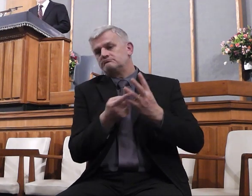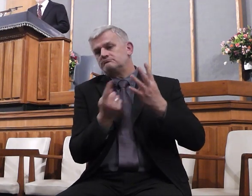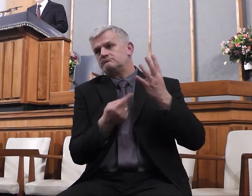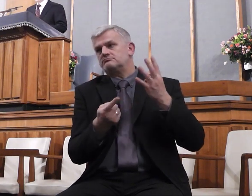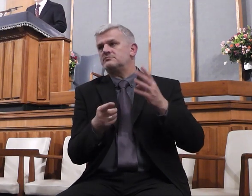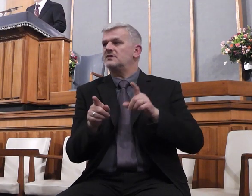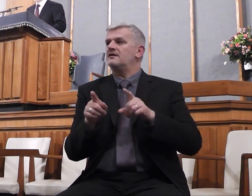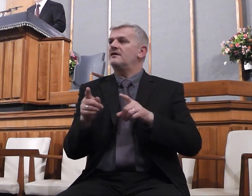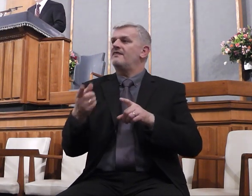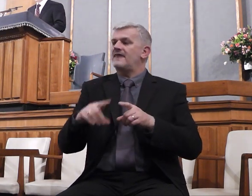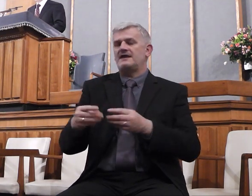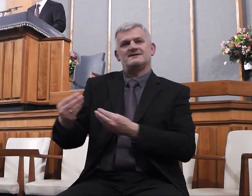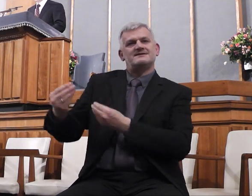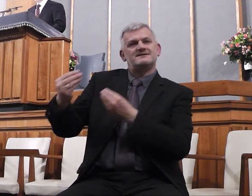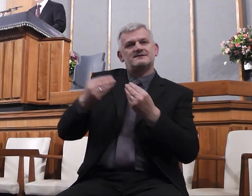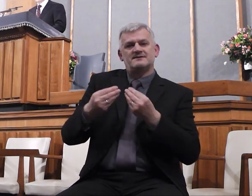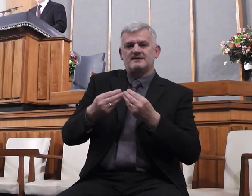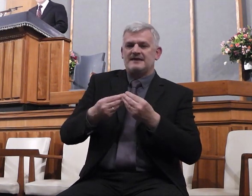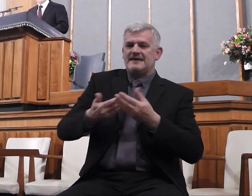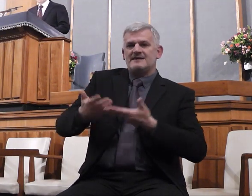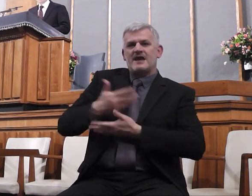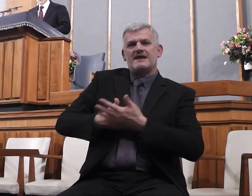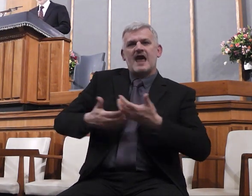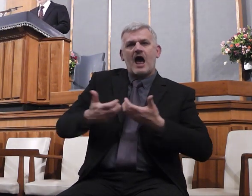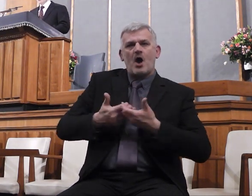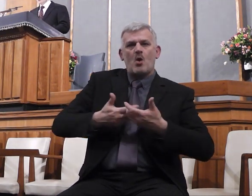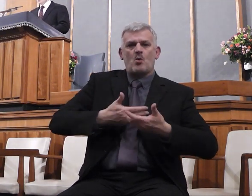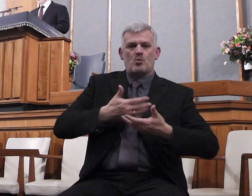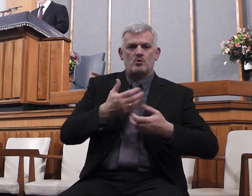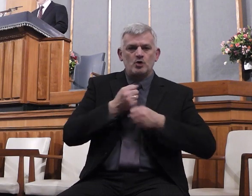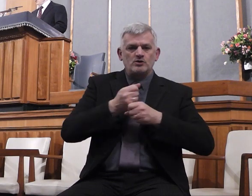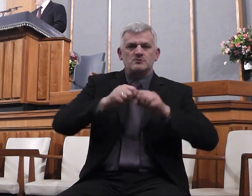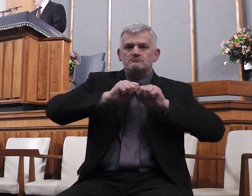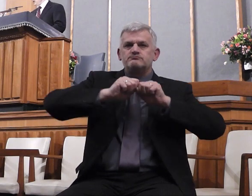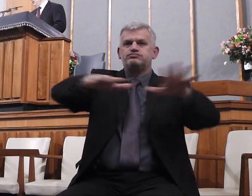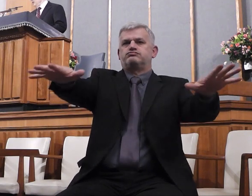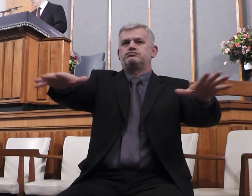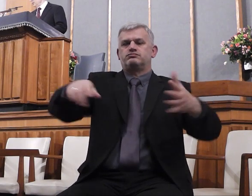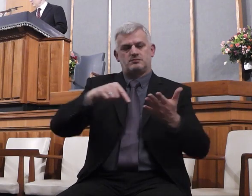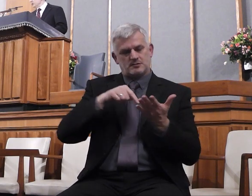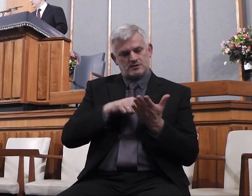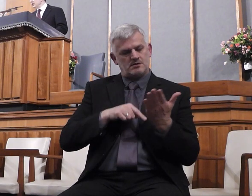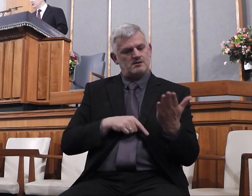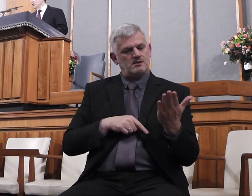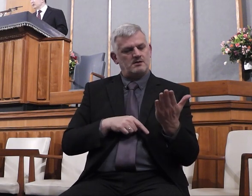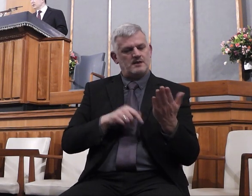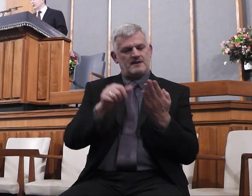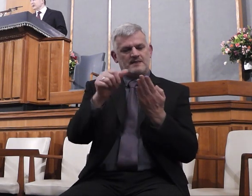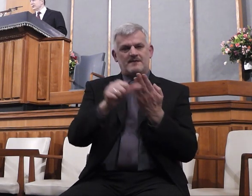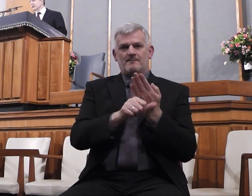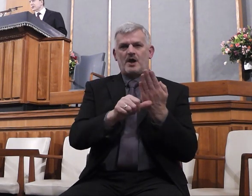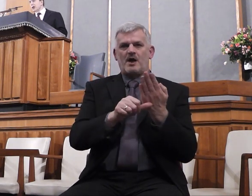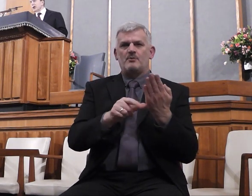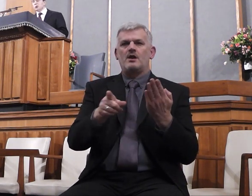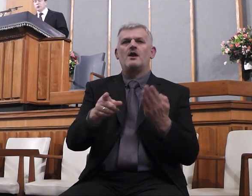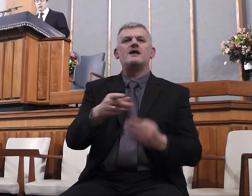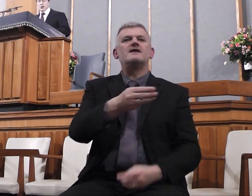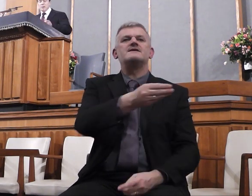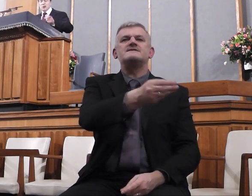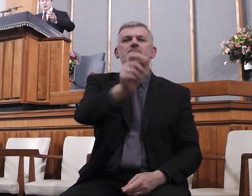proclaim him throughout the world. this Bible. So many people think contradictions and you examine